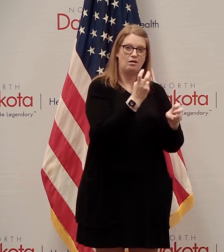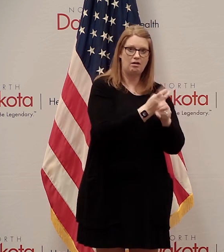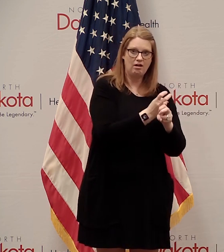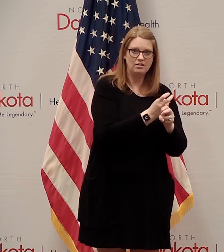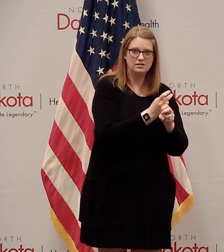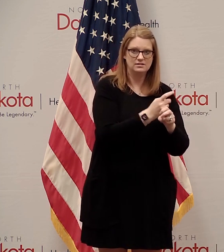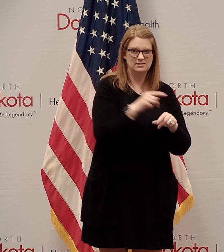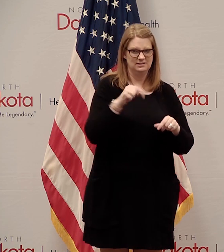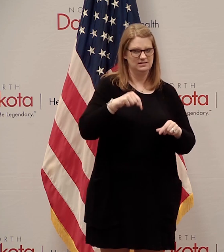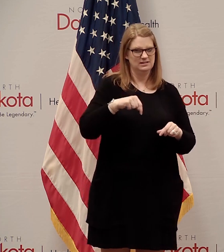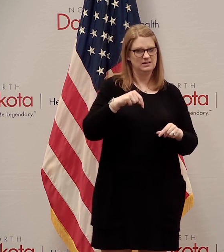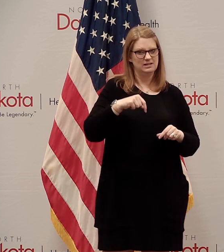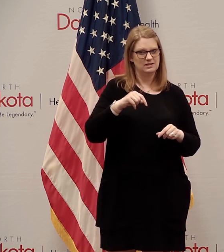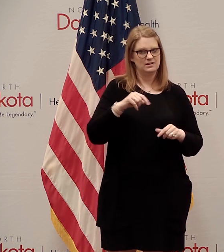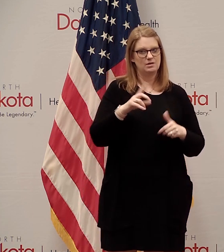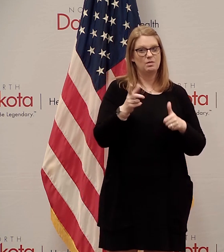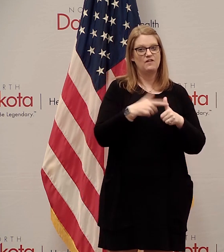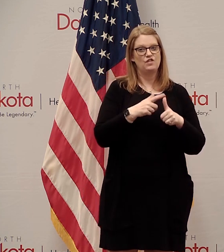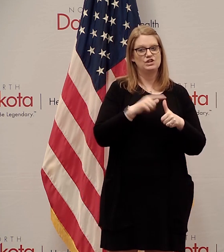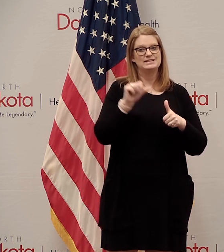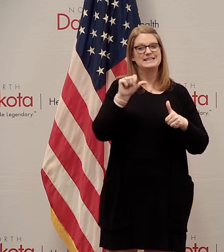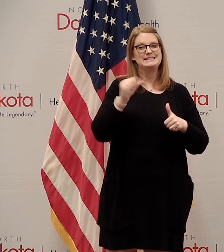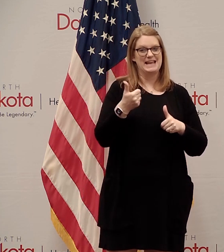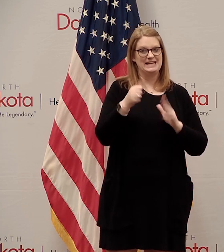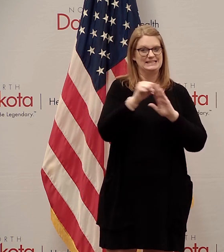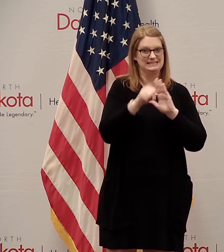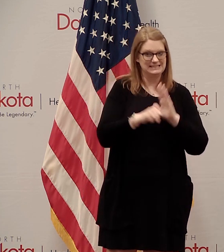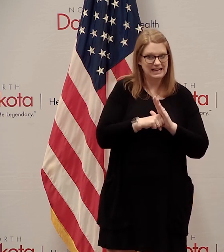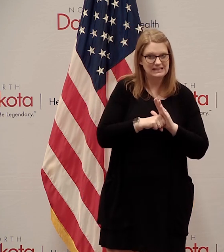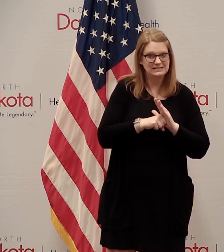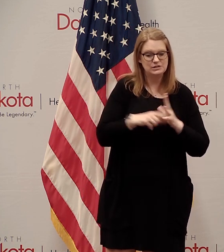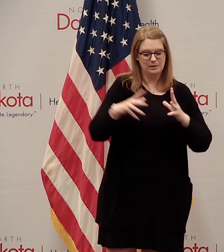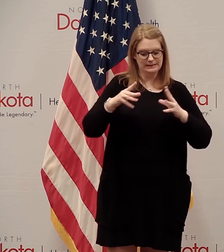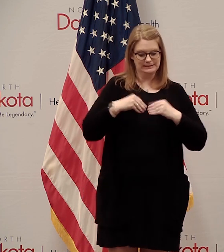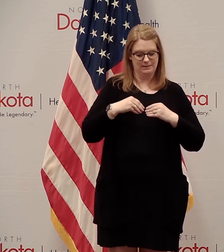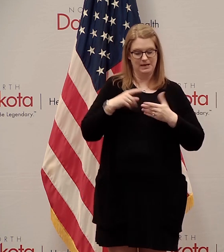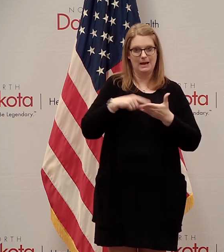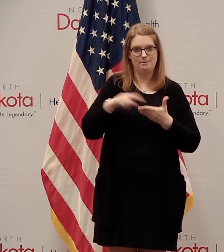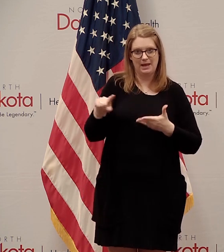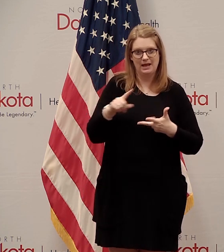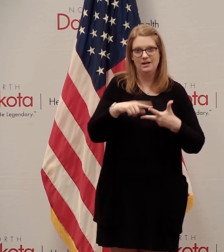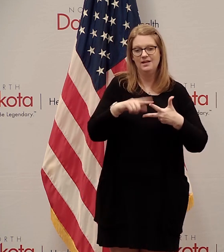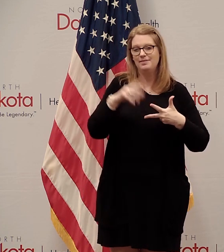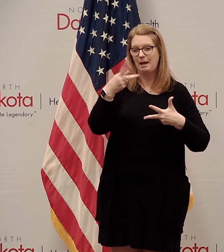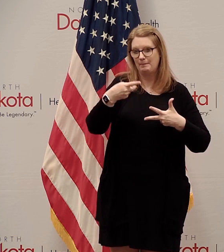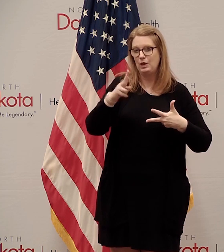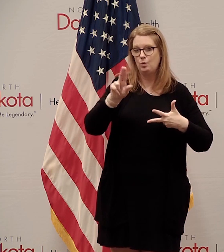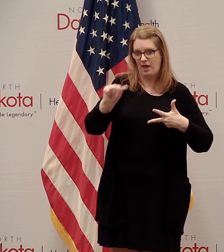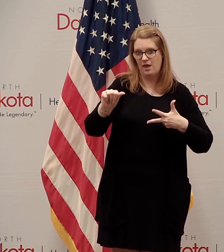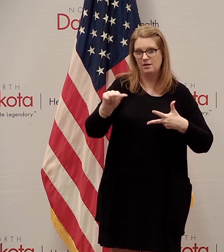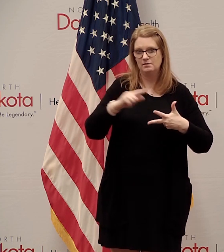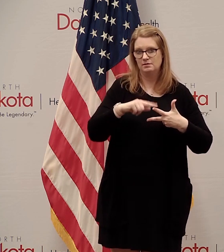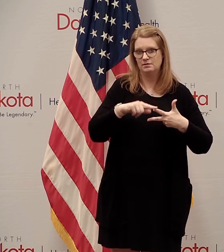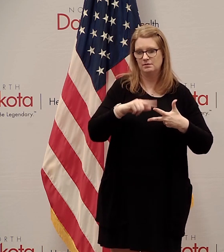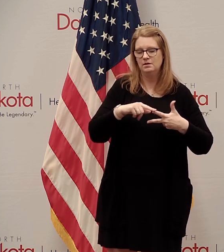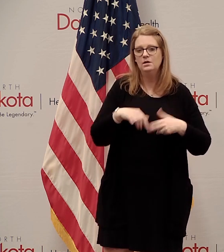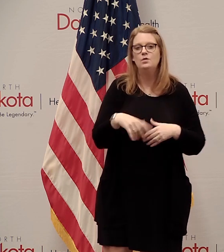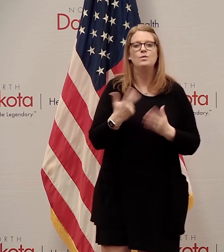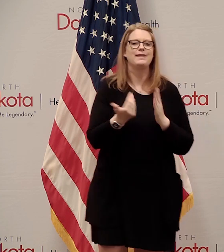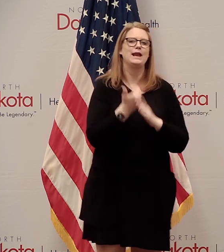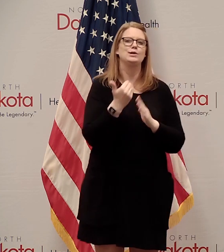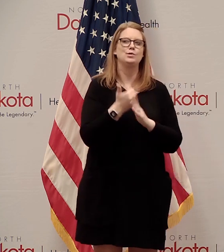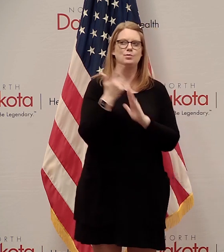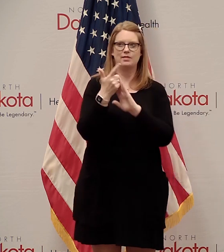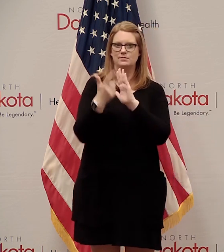Dakota one of the first 10 states to both accept and pay the PUA benefits. And again, with this new legislation, there